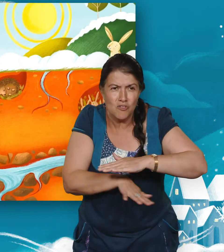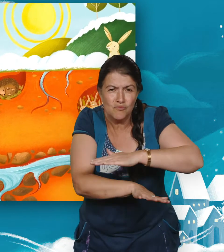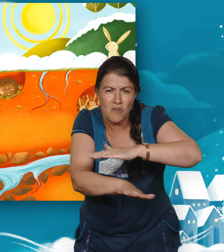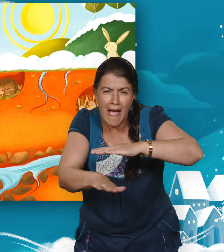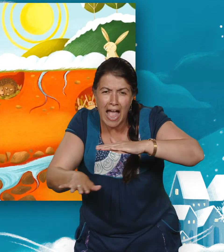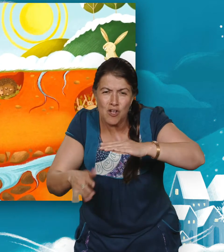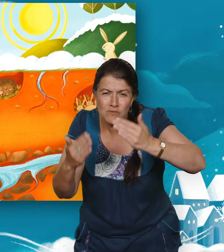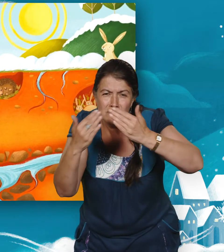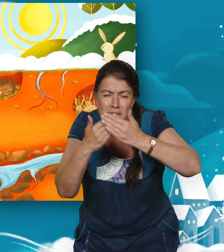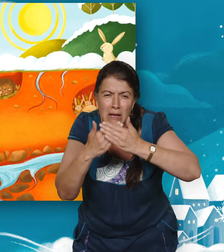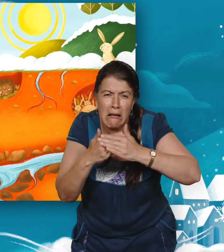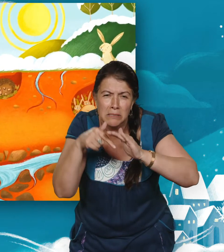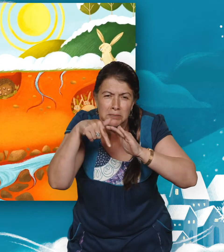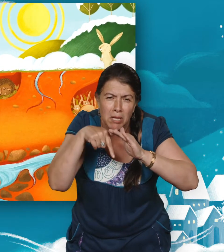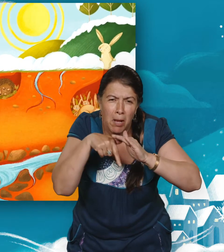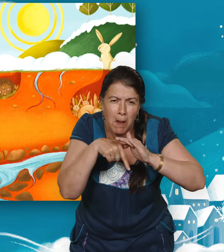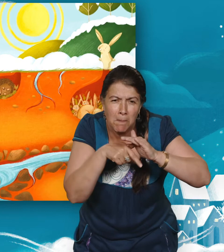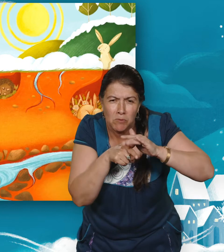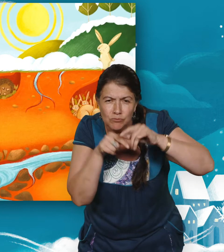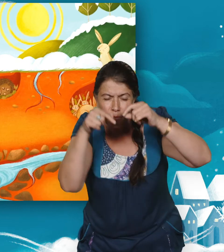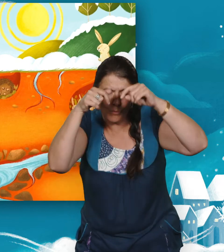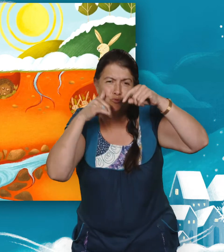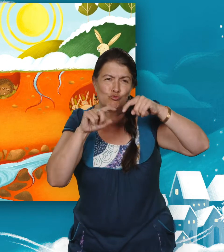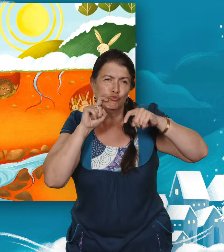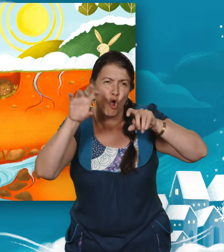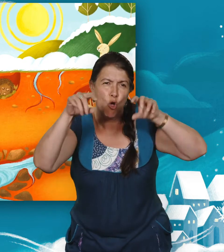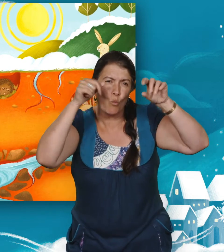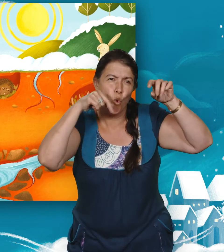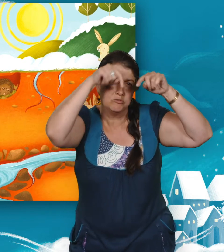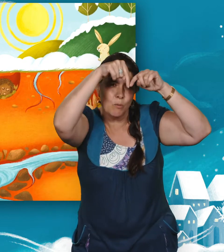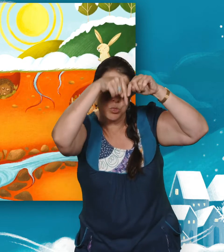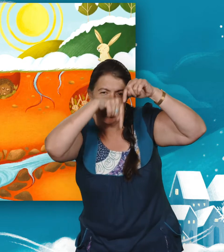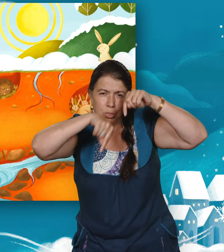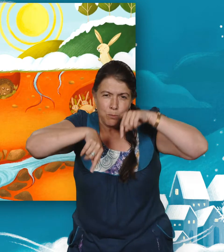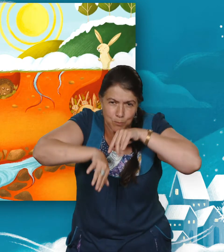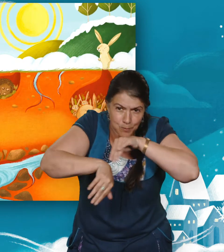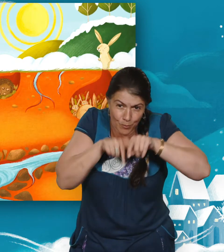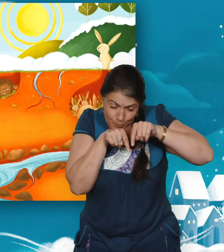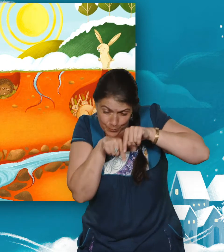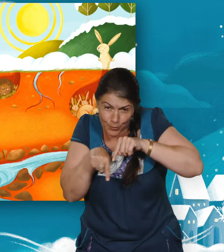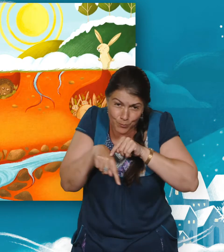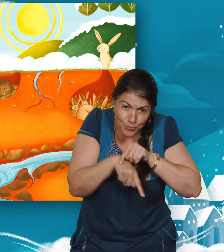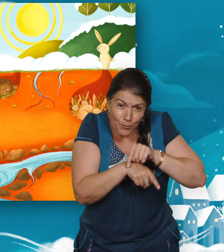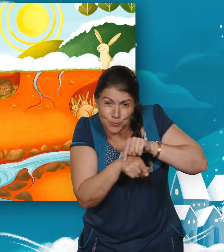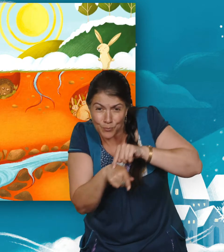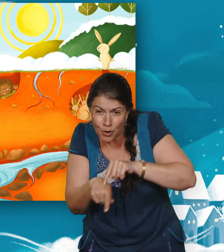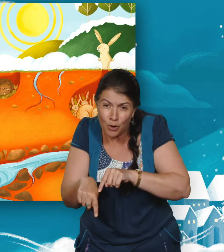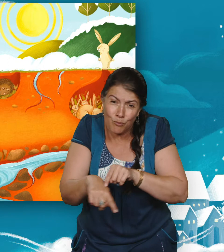groundwater now, slowly slipping, off through the rocks, dropping, dripping. She's buried for months, she wonders then,